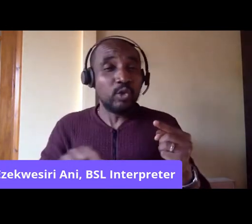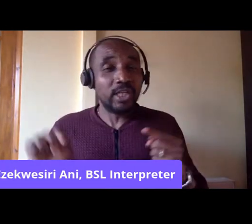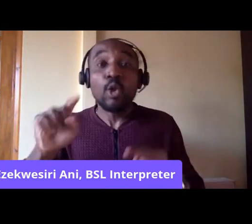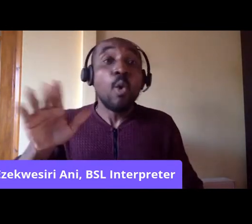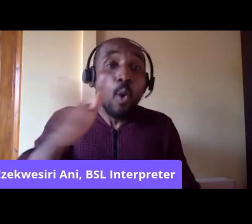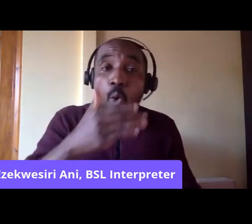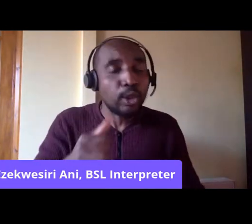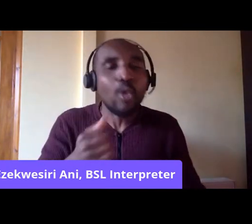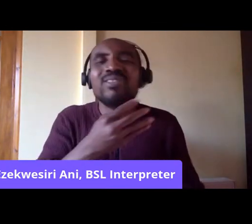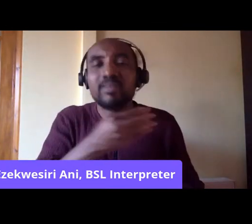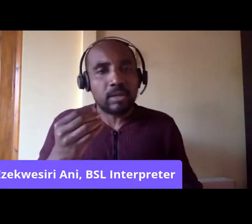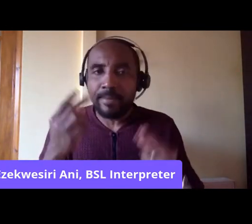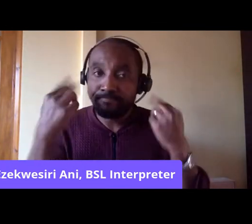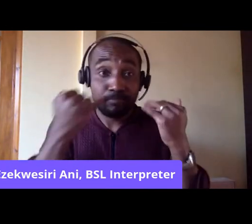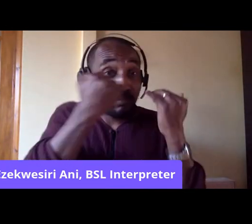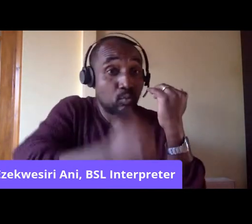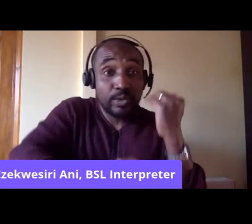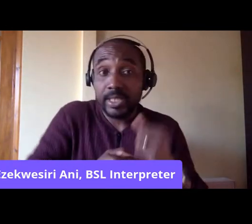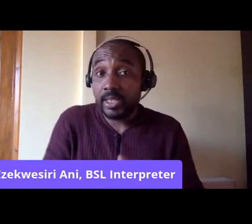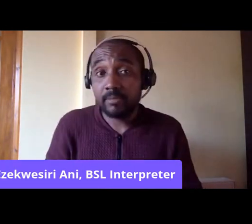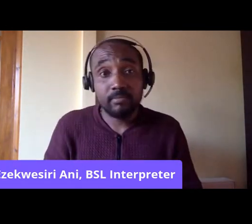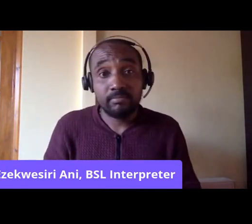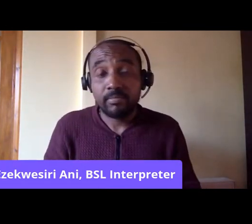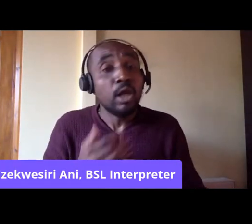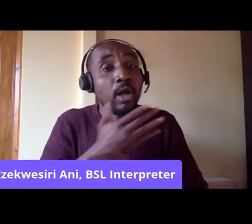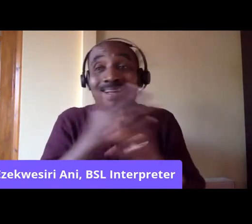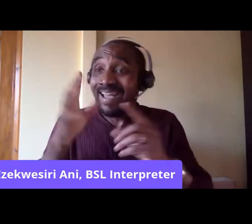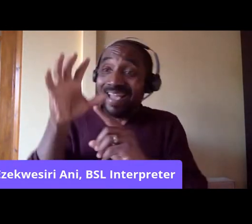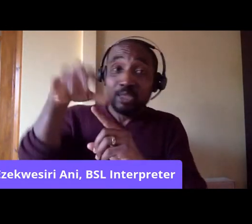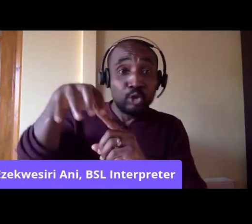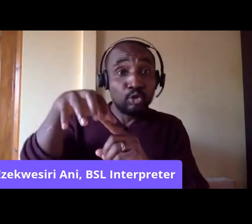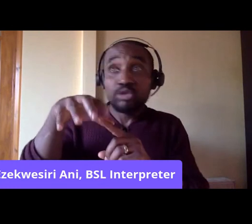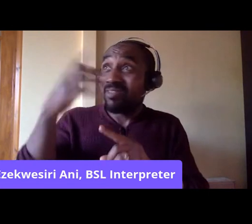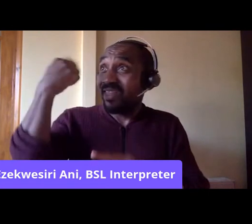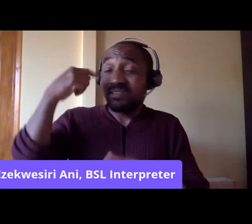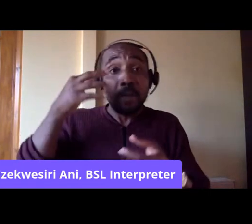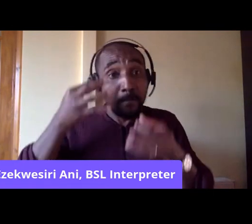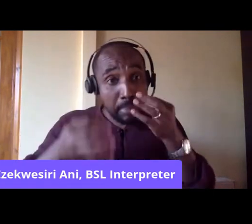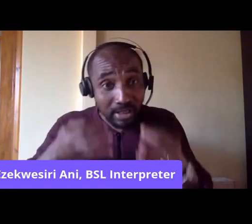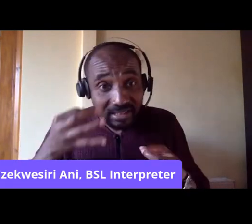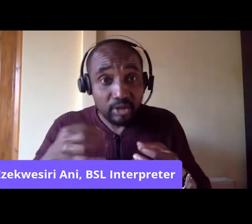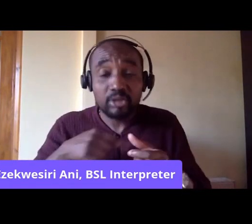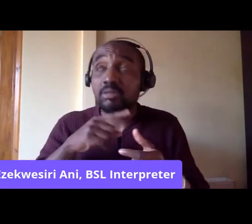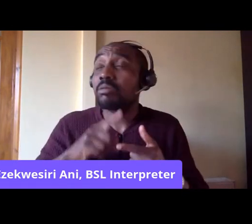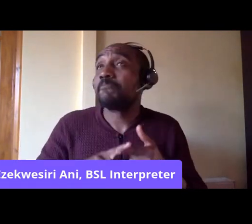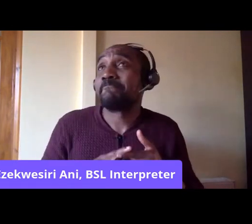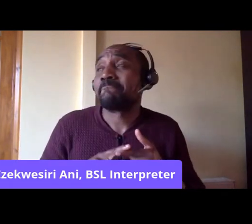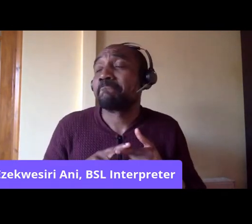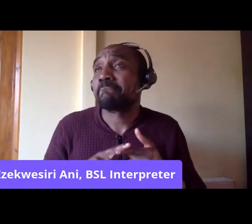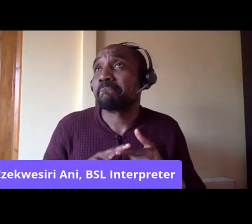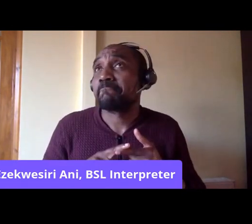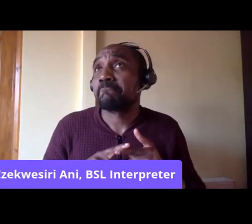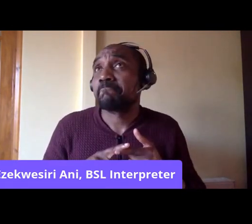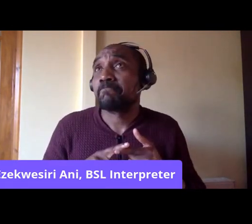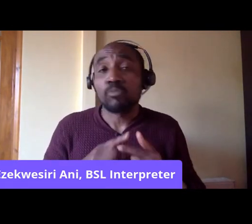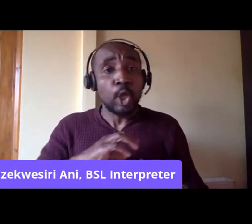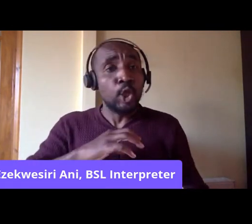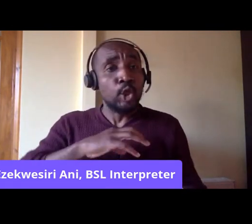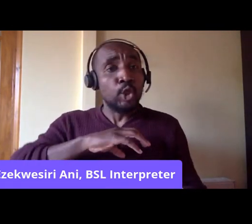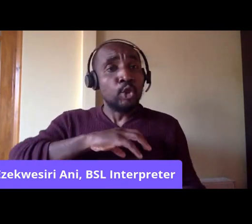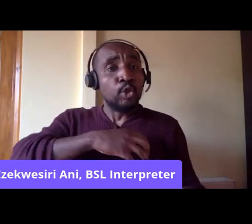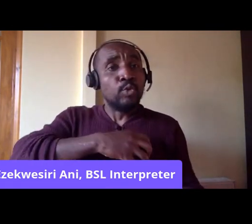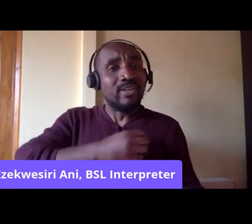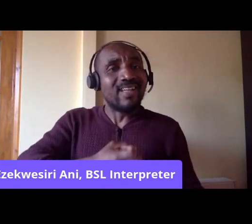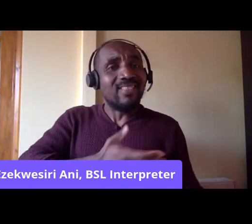And of course, no institution is a monolith. There were people, politicians and people outside the trade union labor